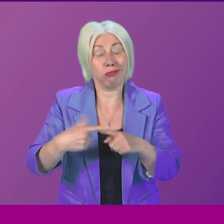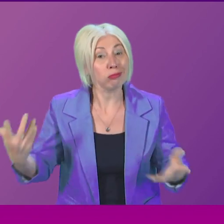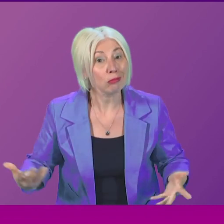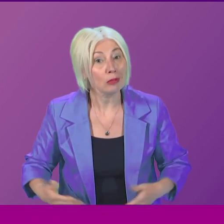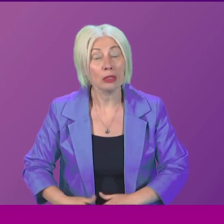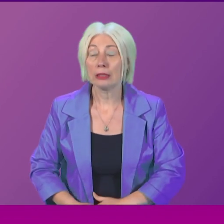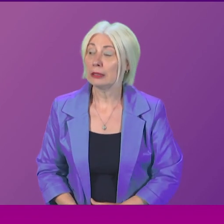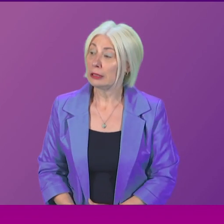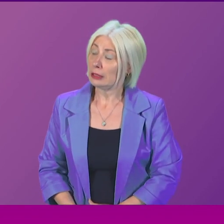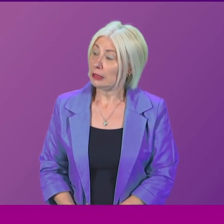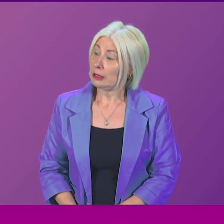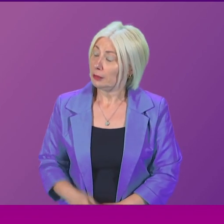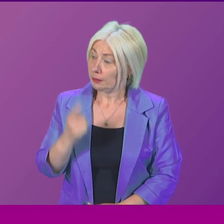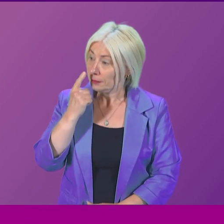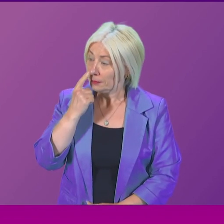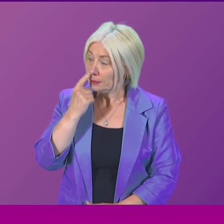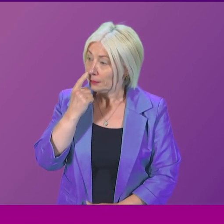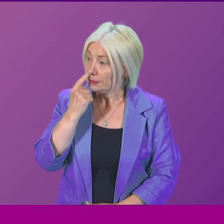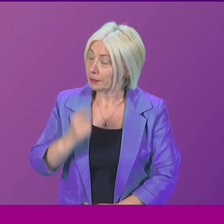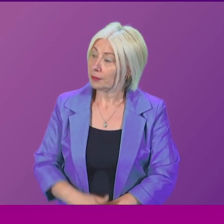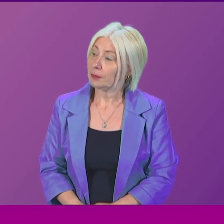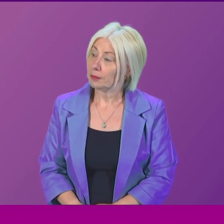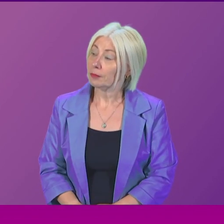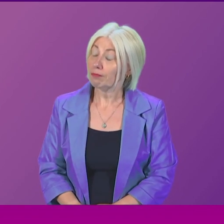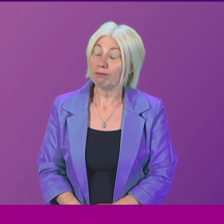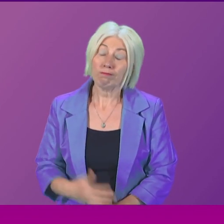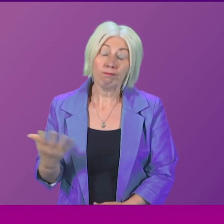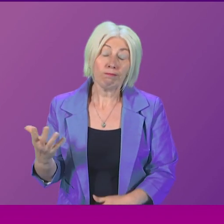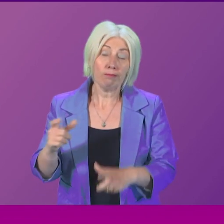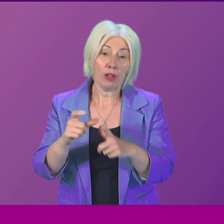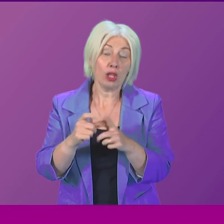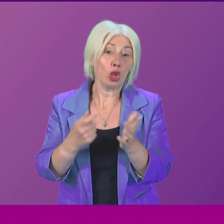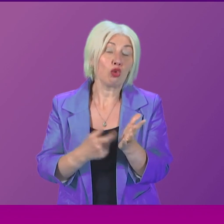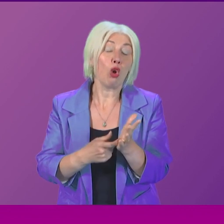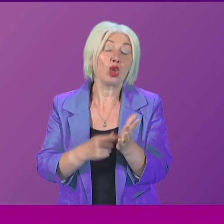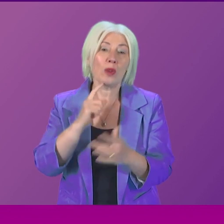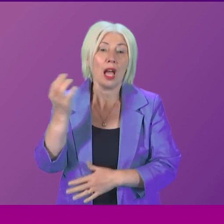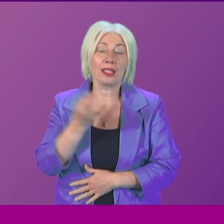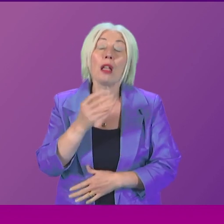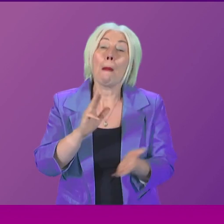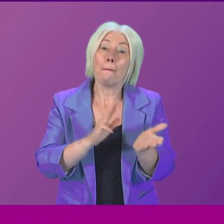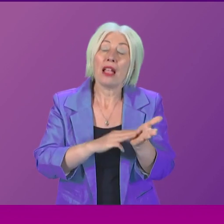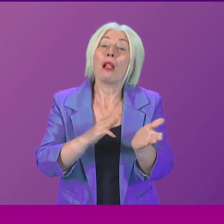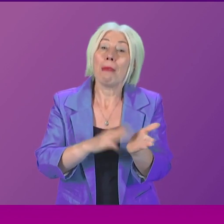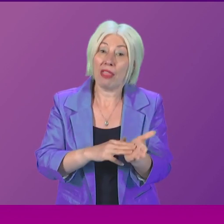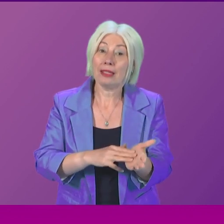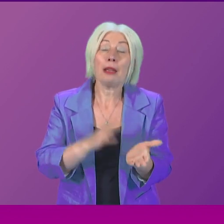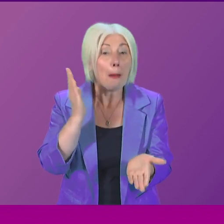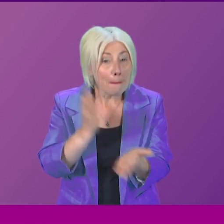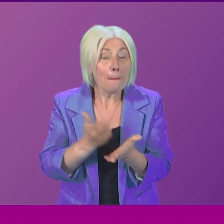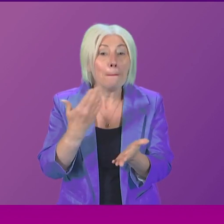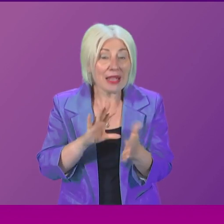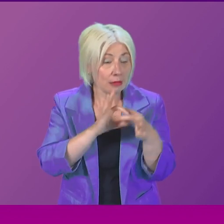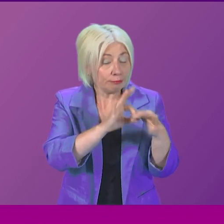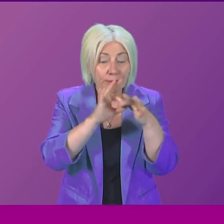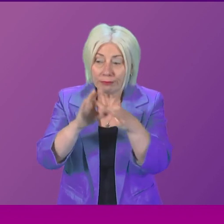First Minister. Well, as Douglas Ross referenced in his question, Michael Matheson has obviously engaged with cross